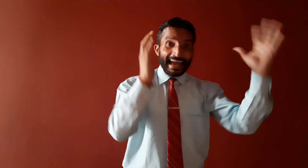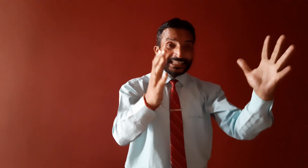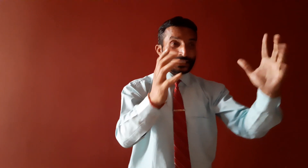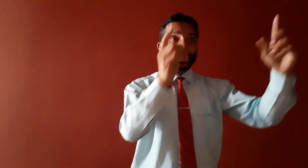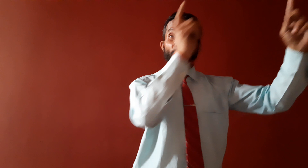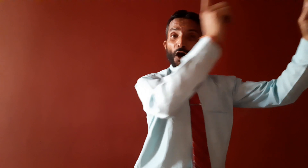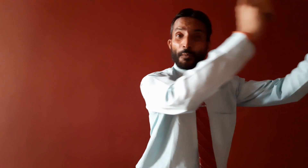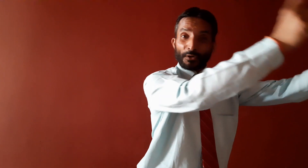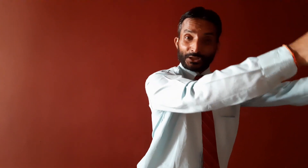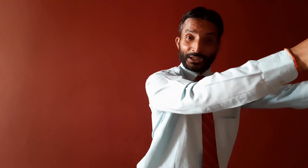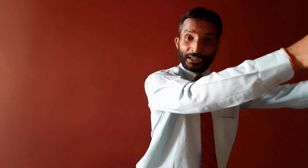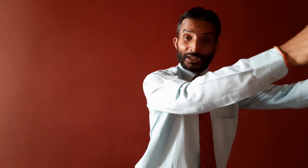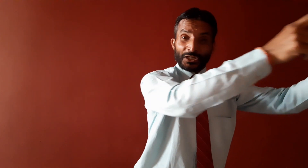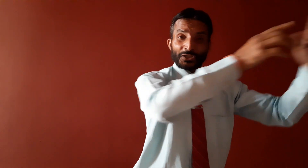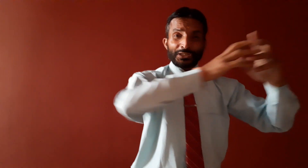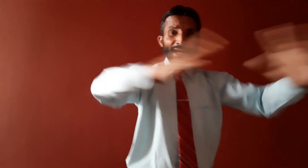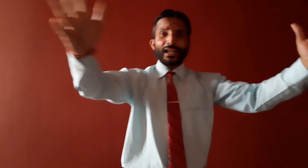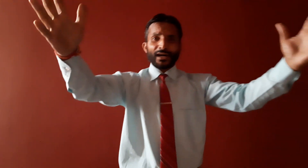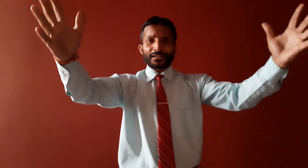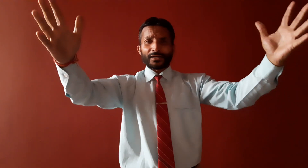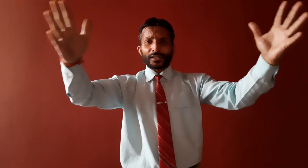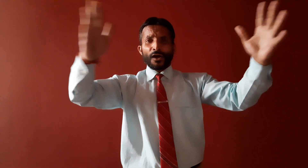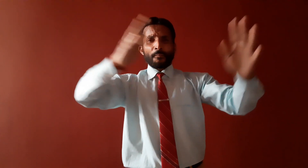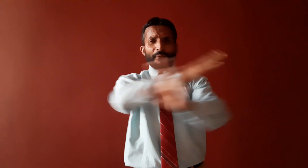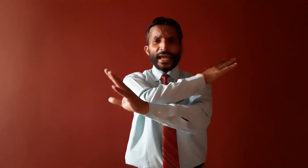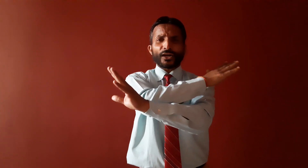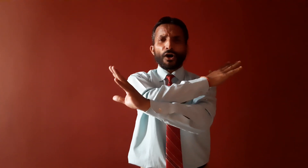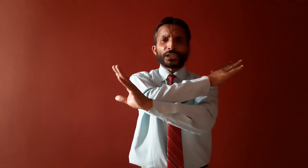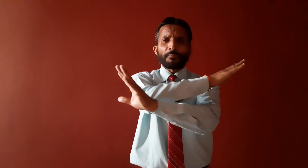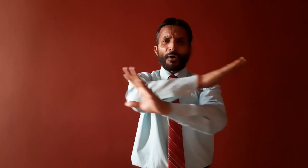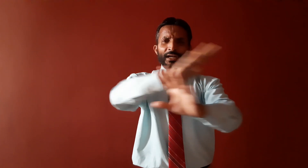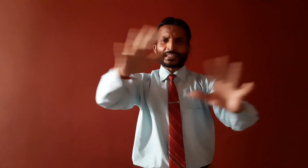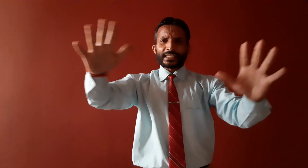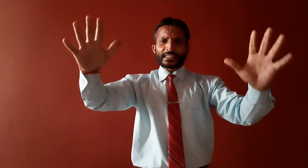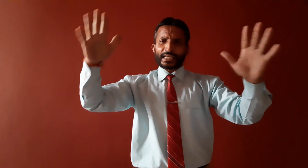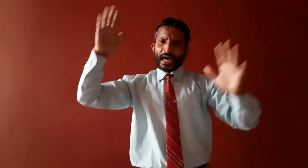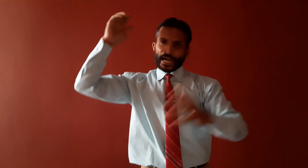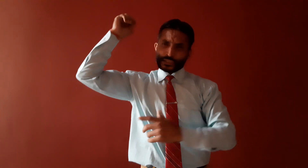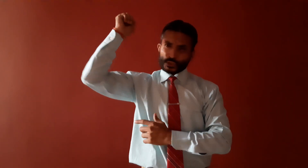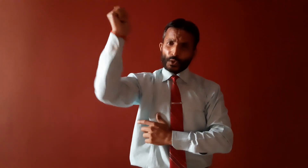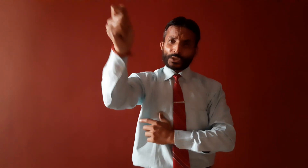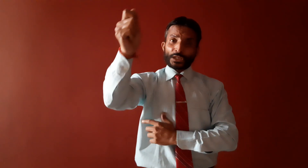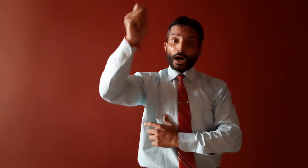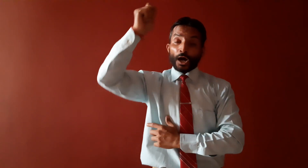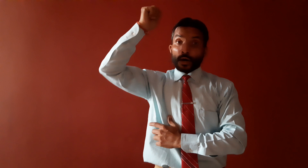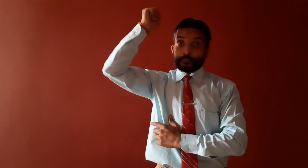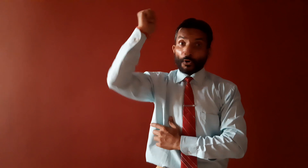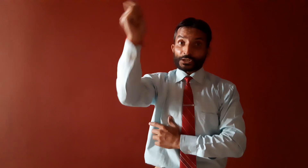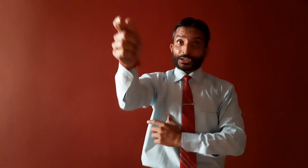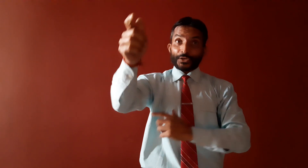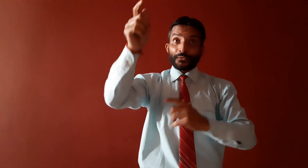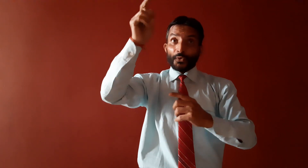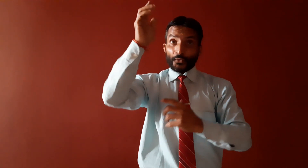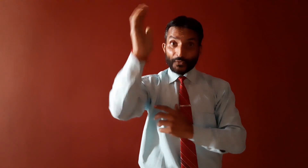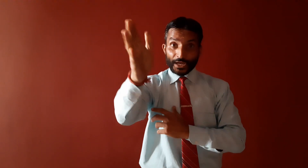next opportunity. dear learner, break all the bondages and choose the positive way,